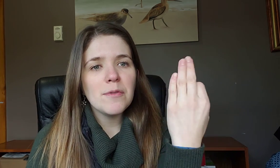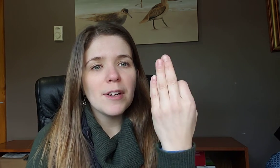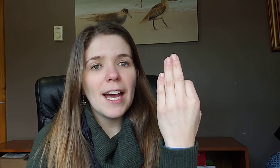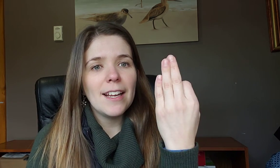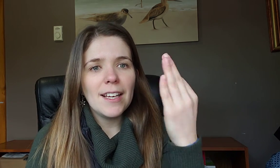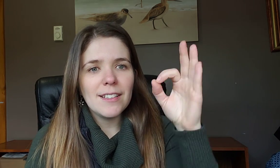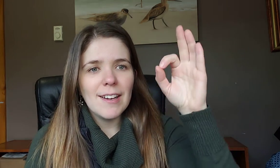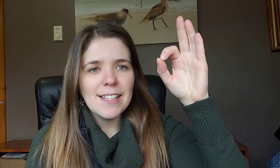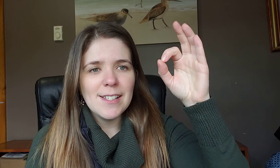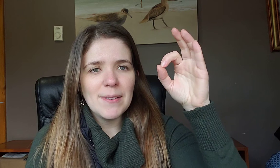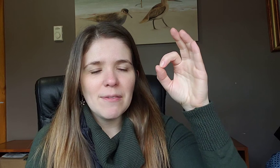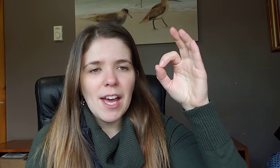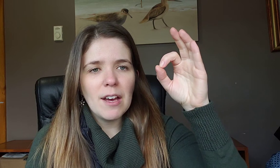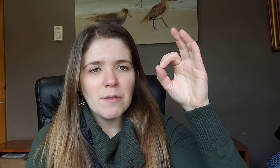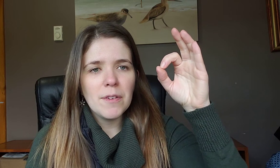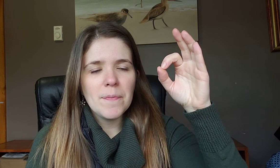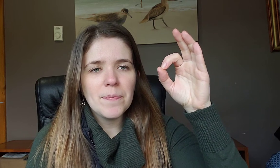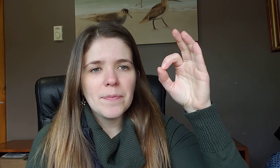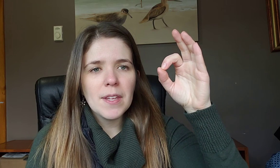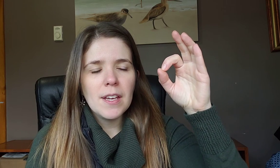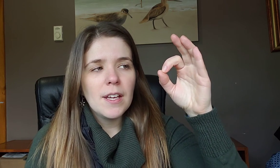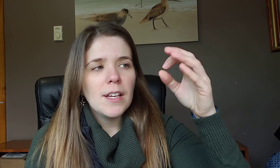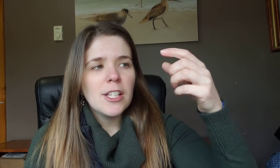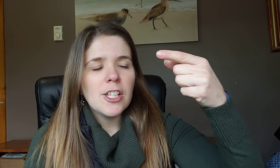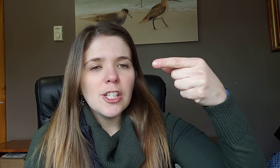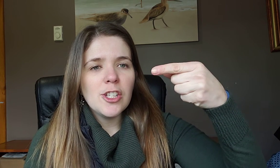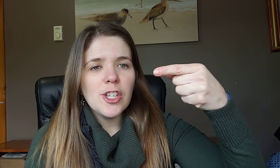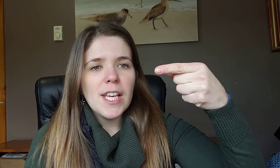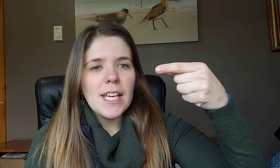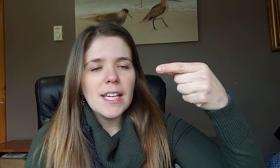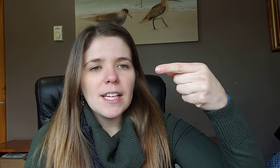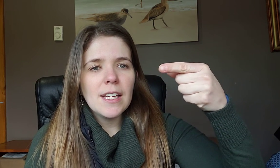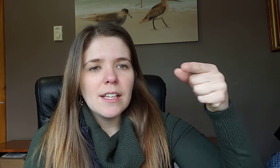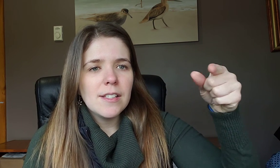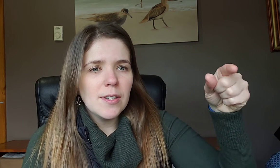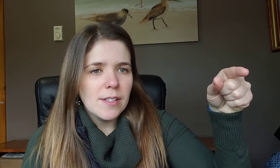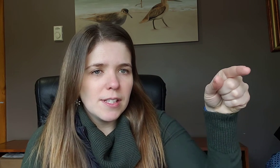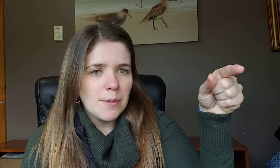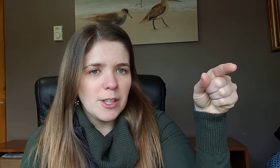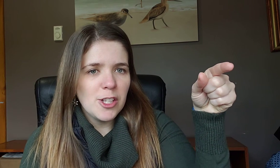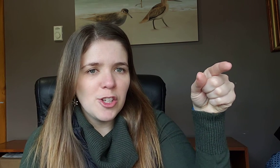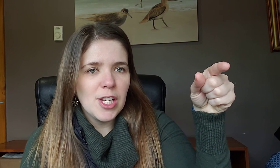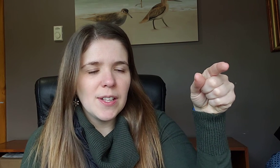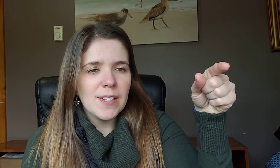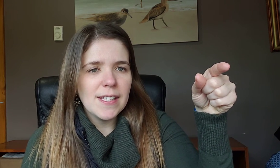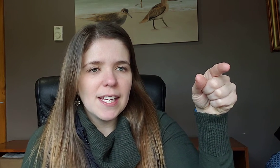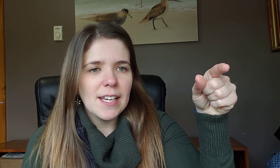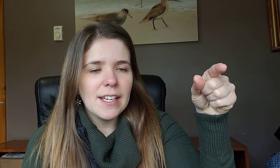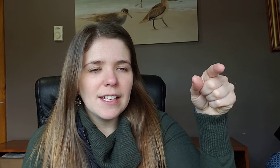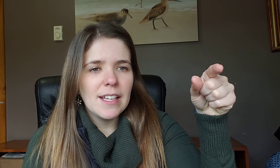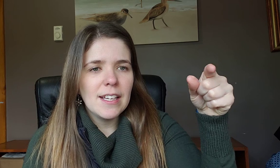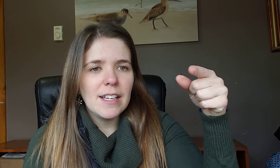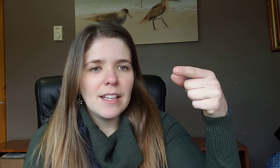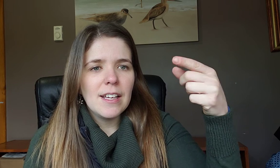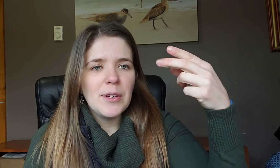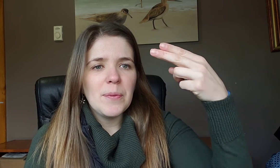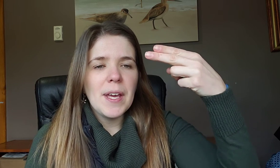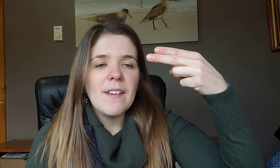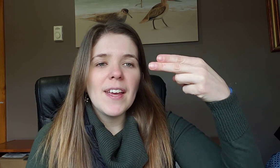Friday right so we have F G you can see what the G looks like we have